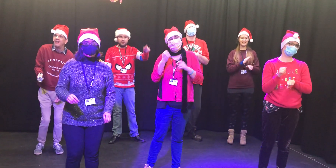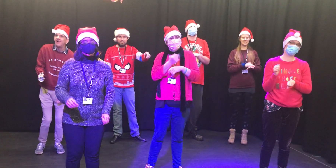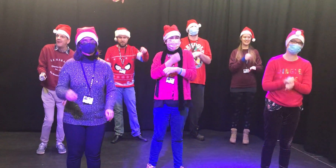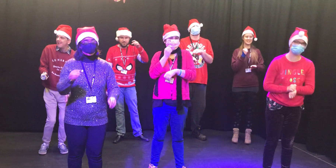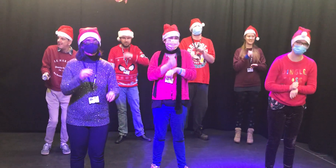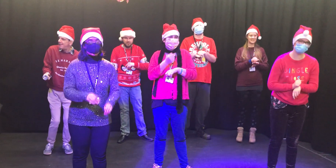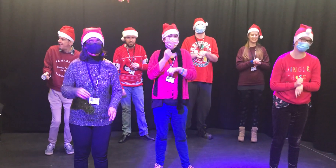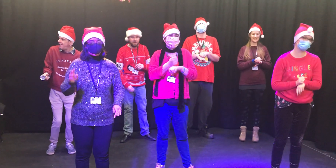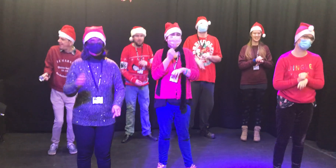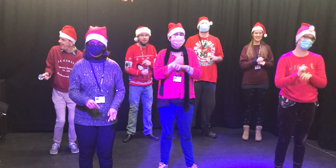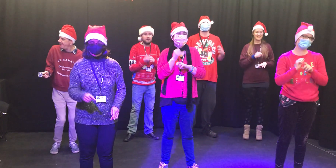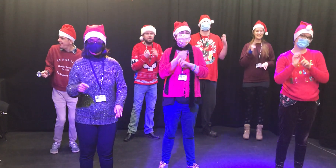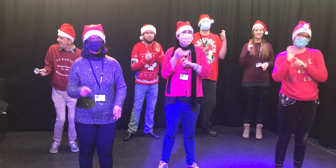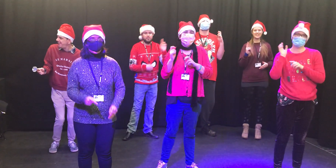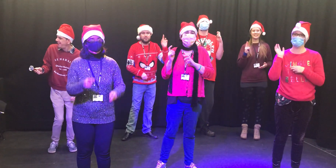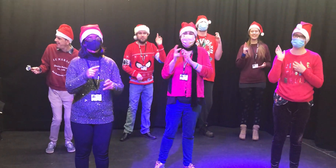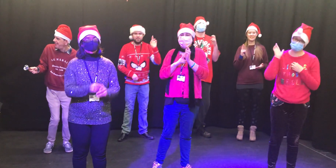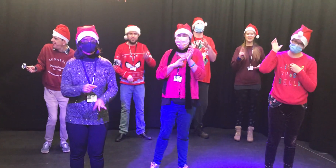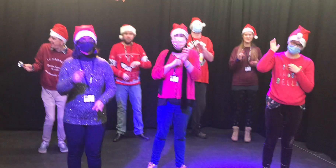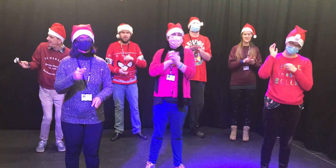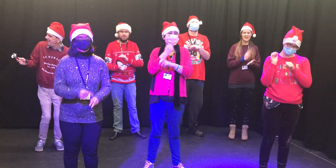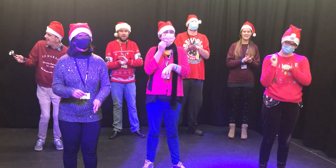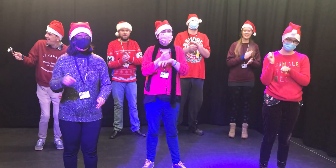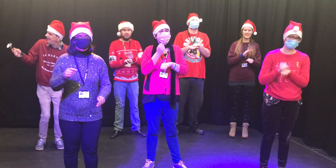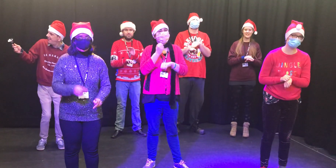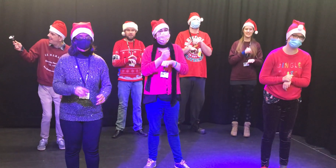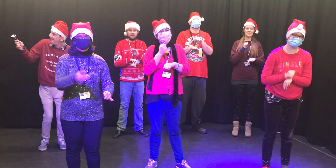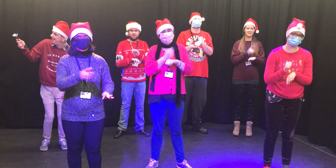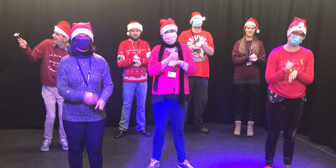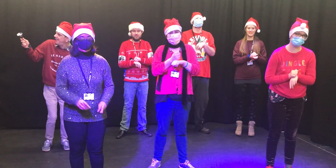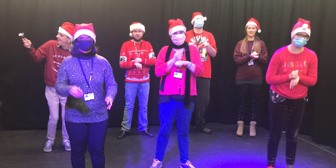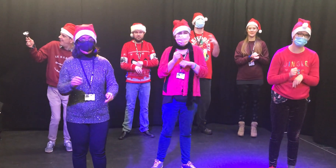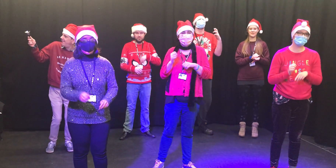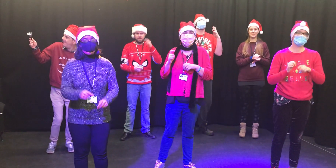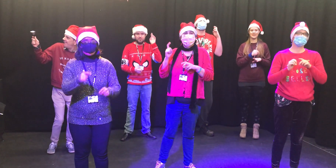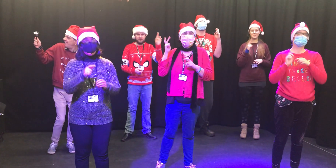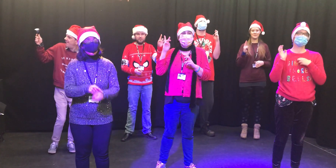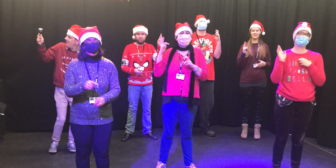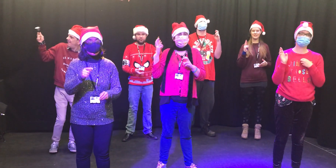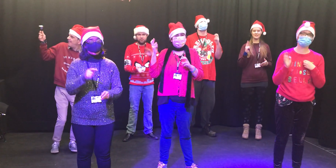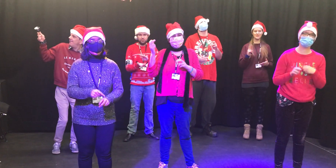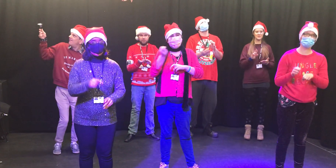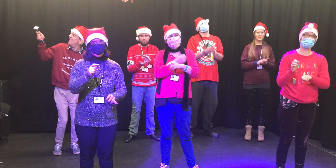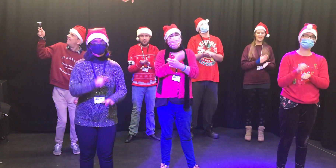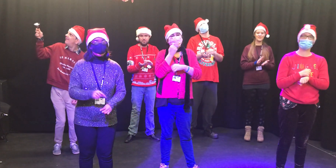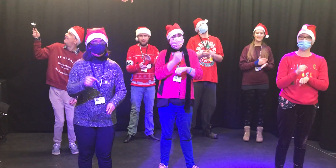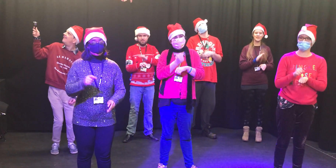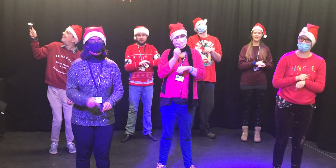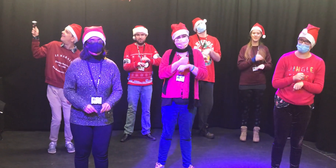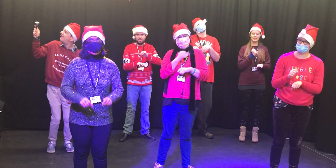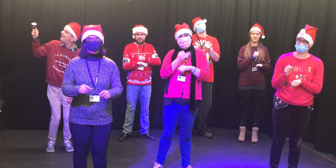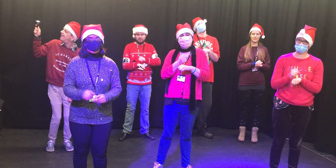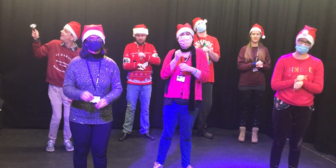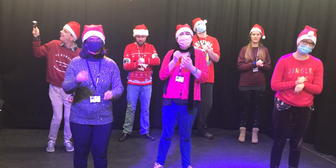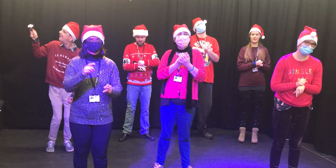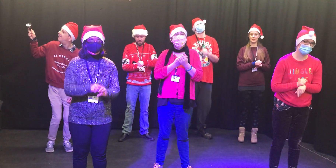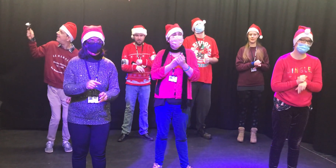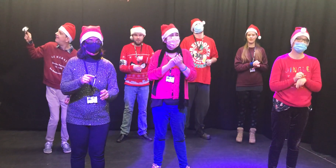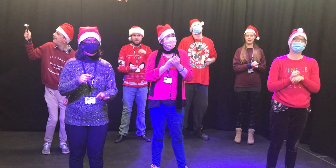Christmas. We wish you a Merry Christmas and